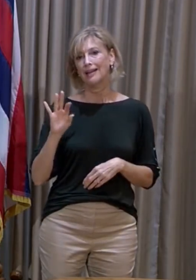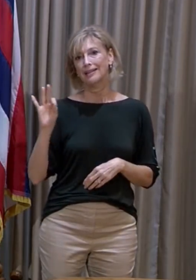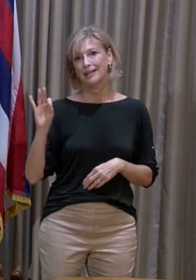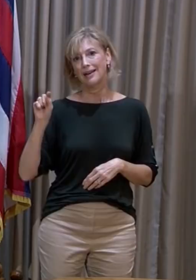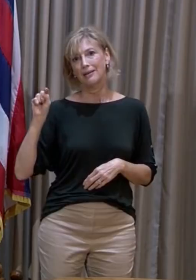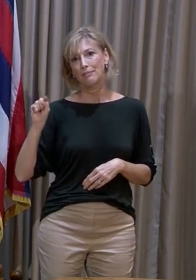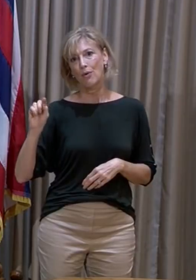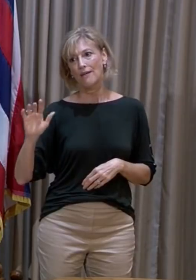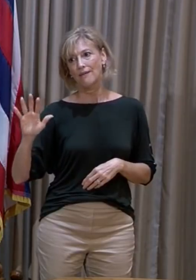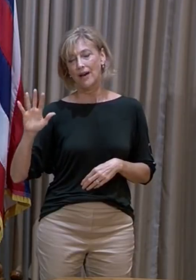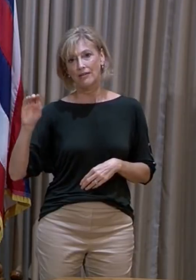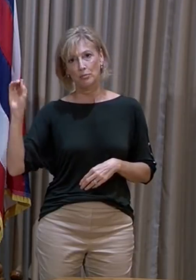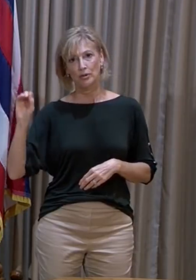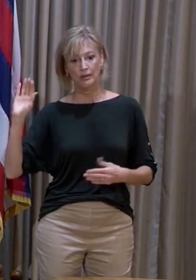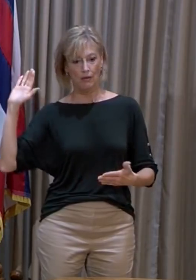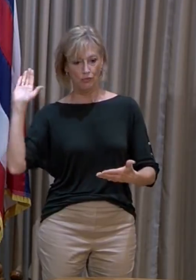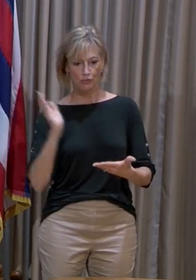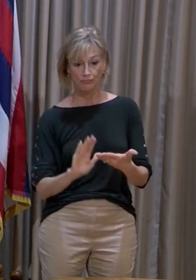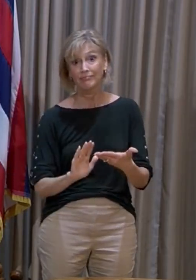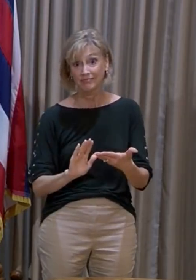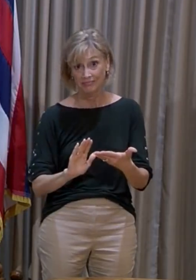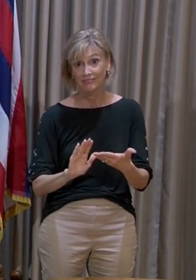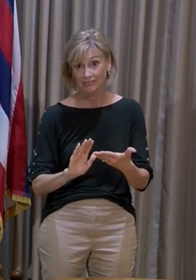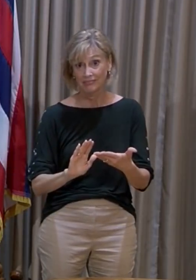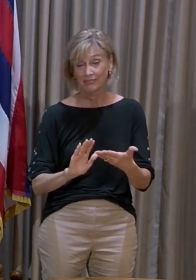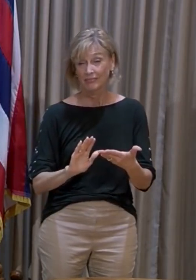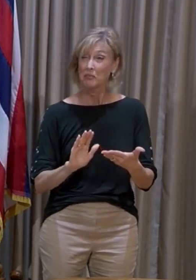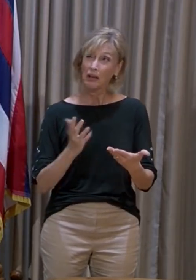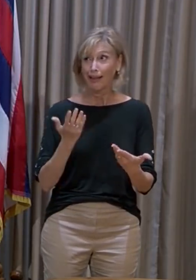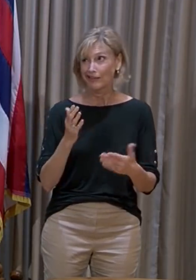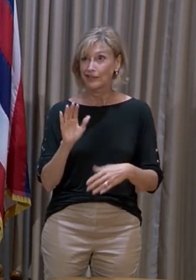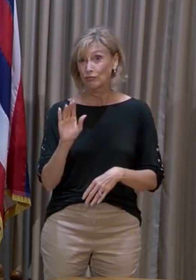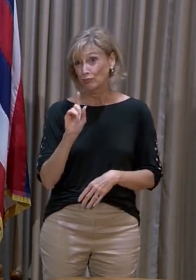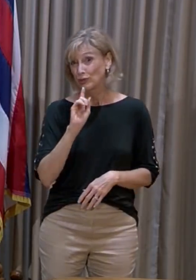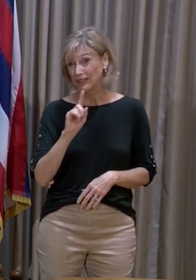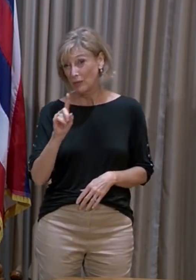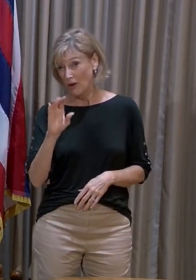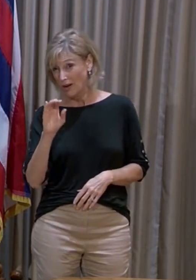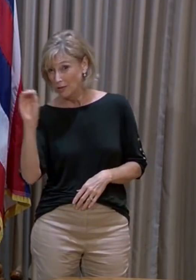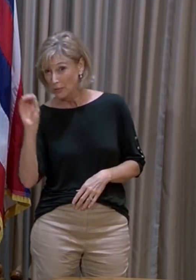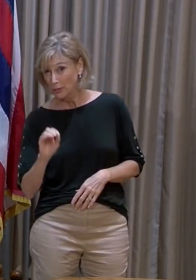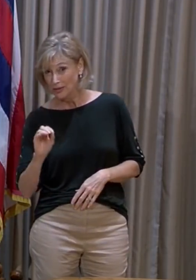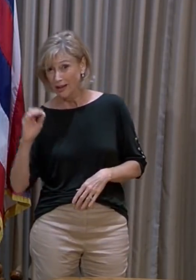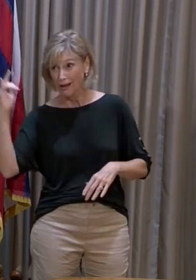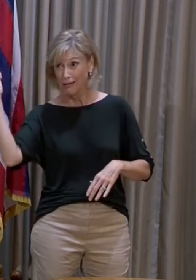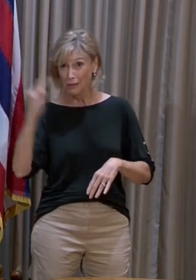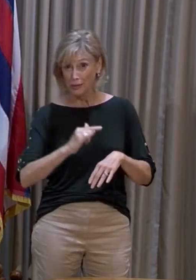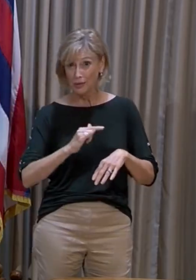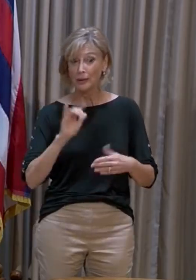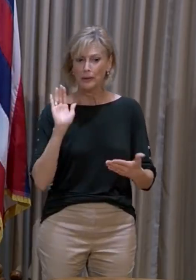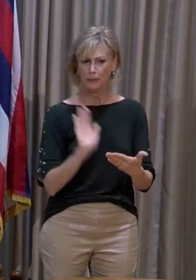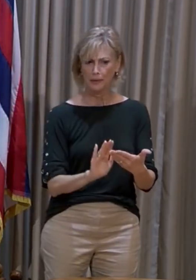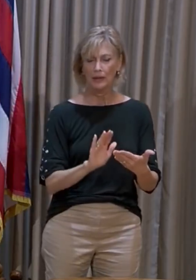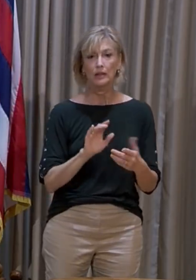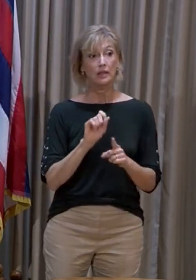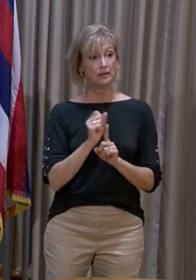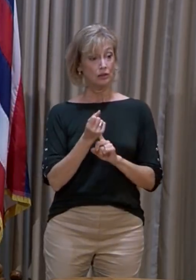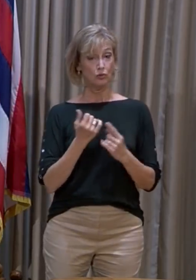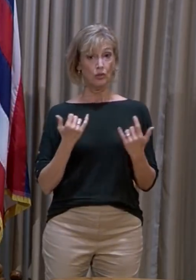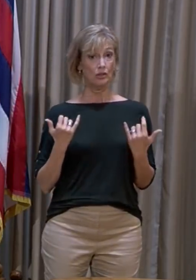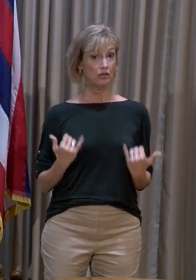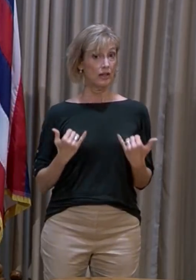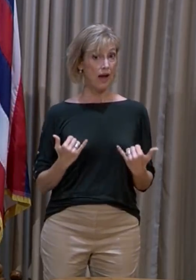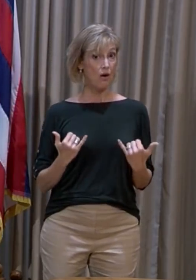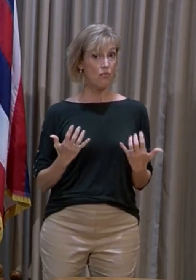.5%, essentially 100% of travelers. The situation that we are in